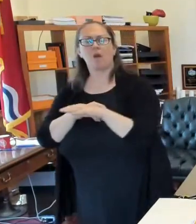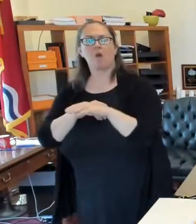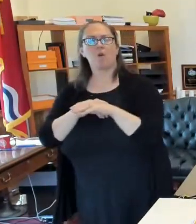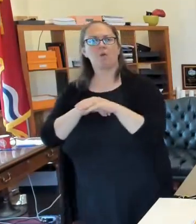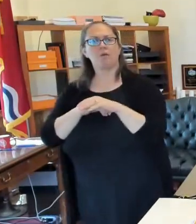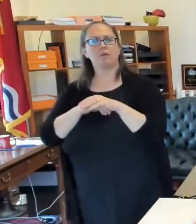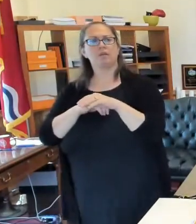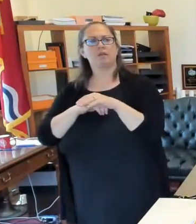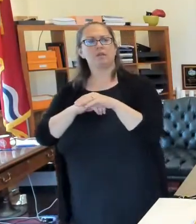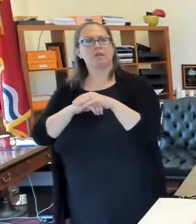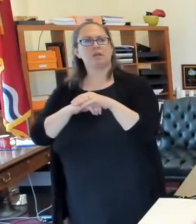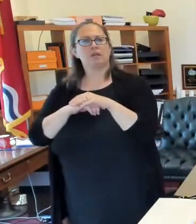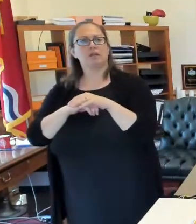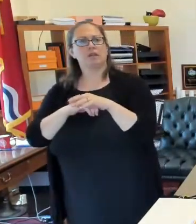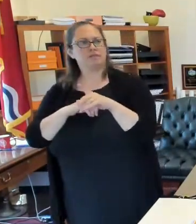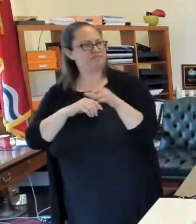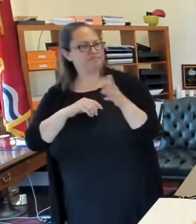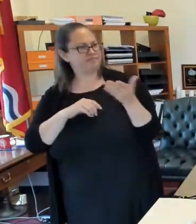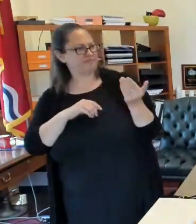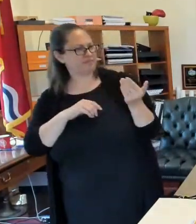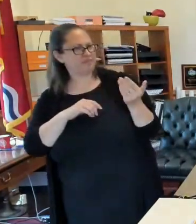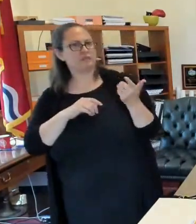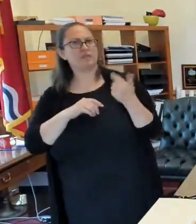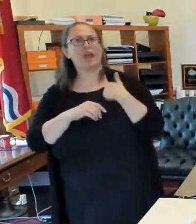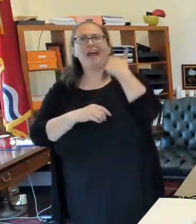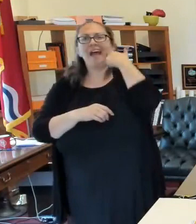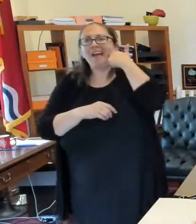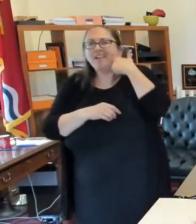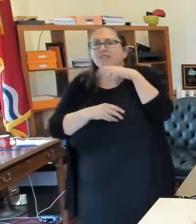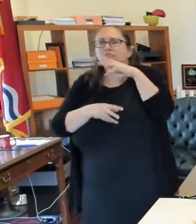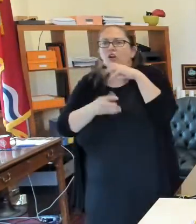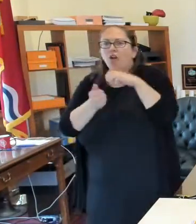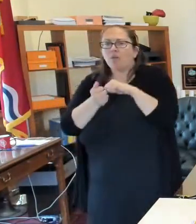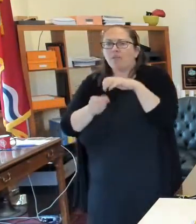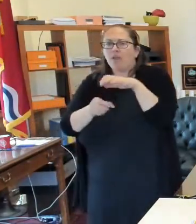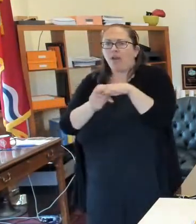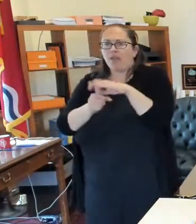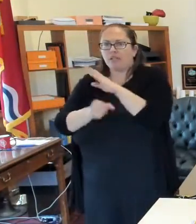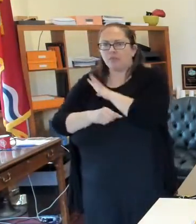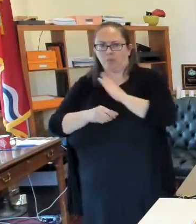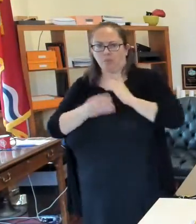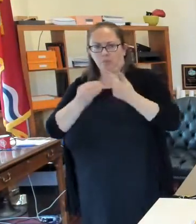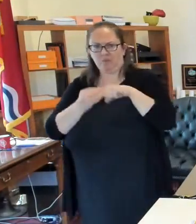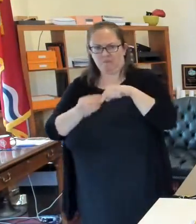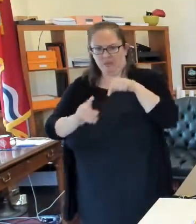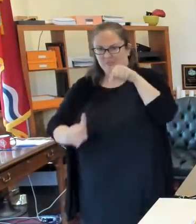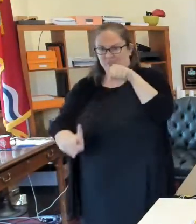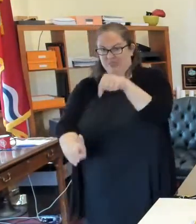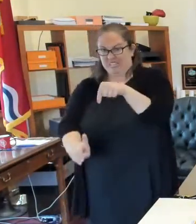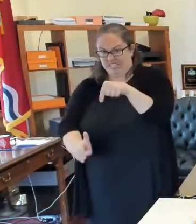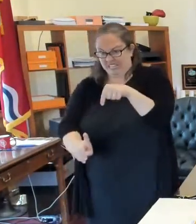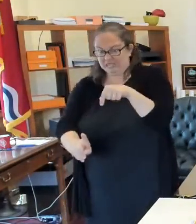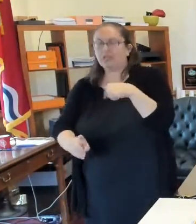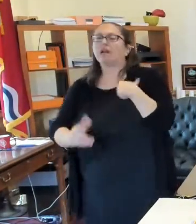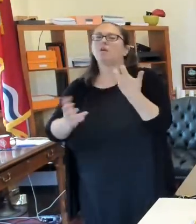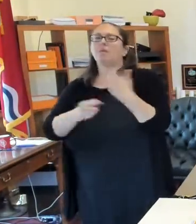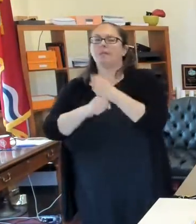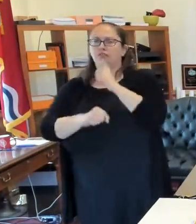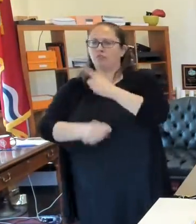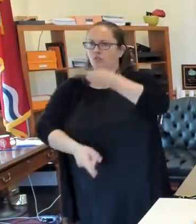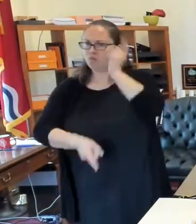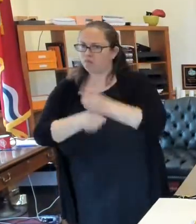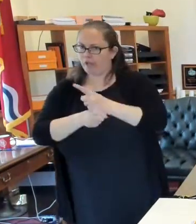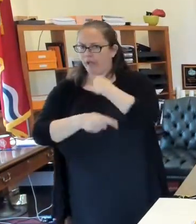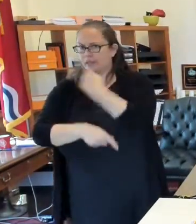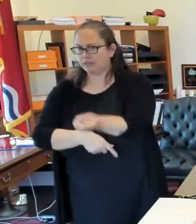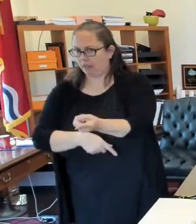There we go. So we just talked to the election board about this. And I want to make sure I get this right for you.